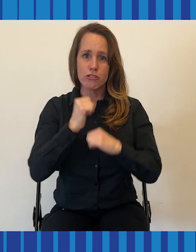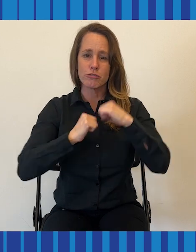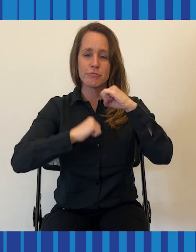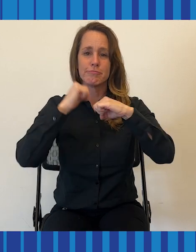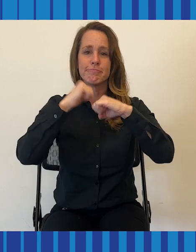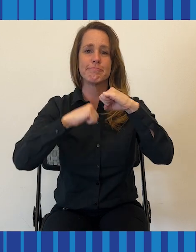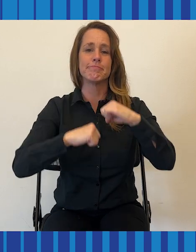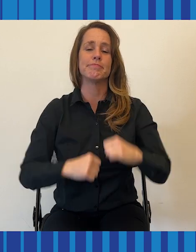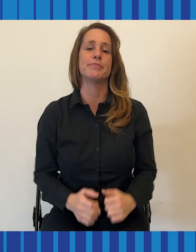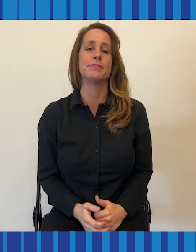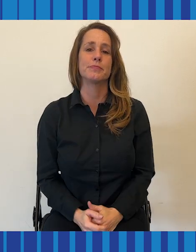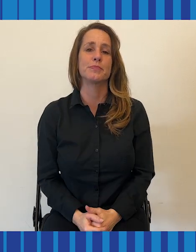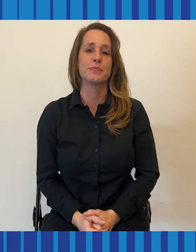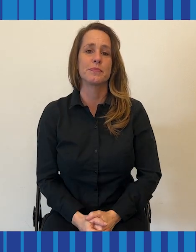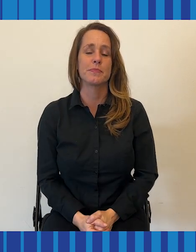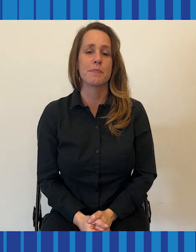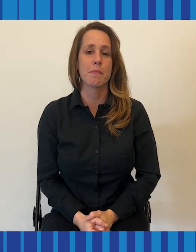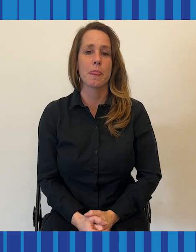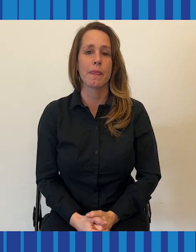our structure.